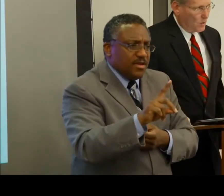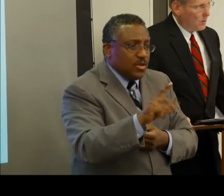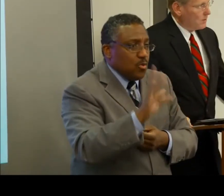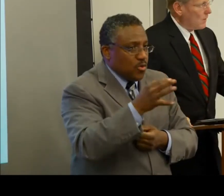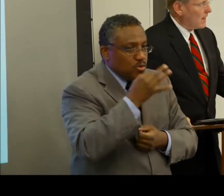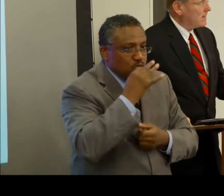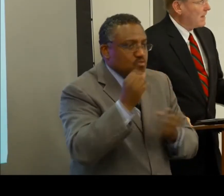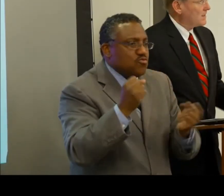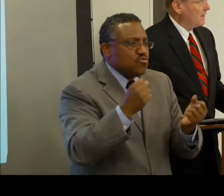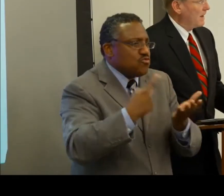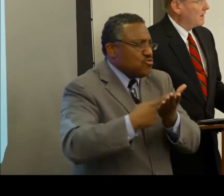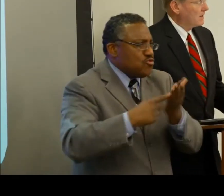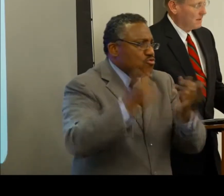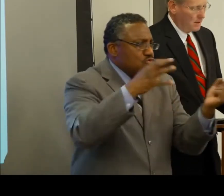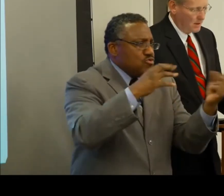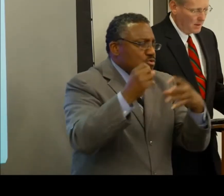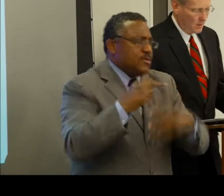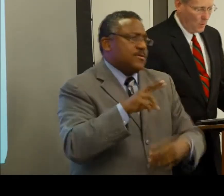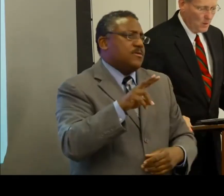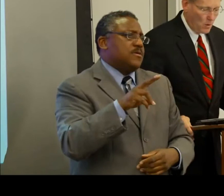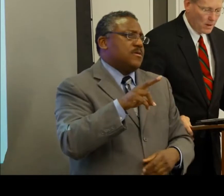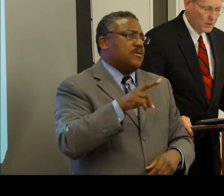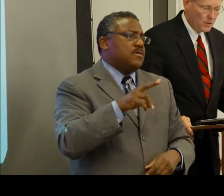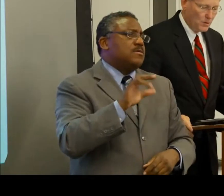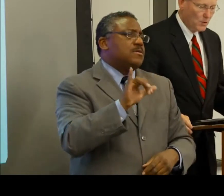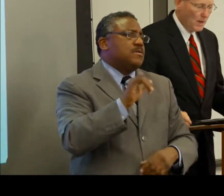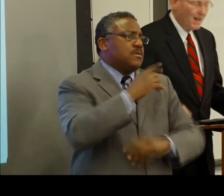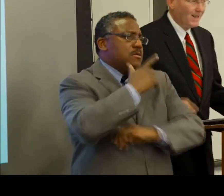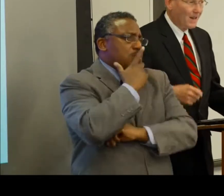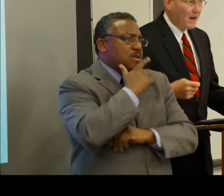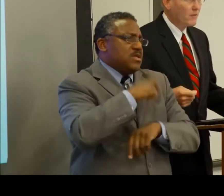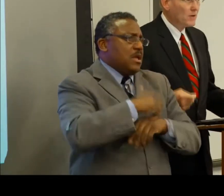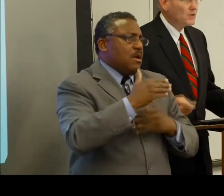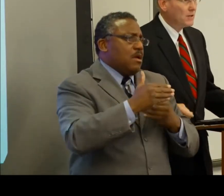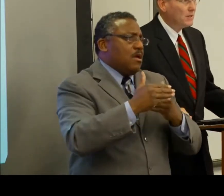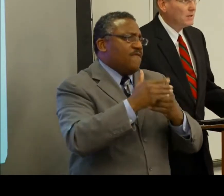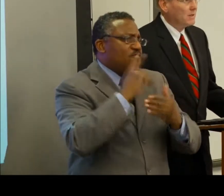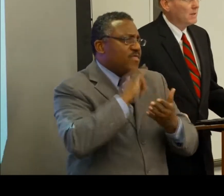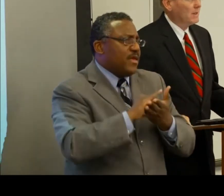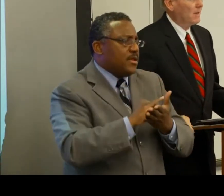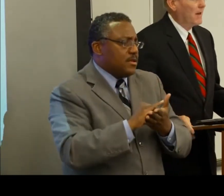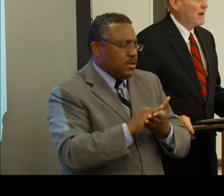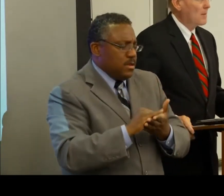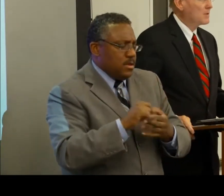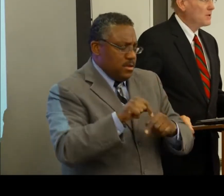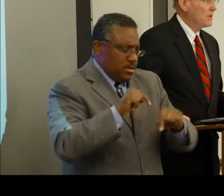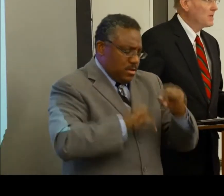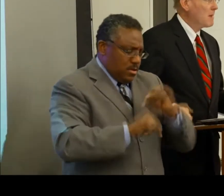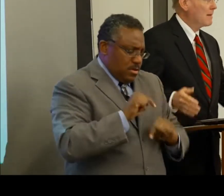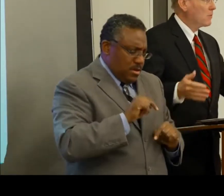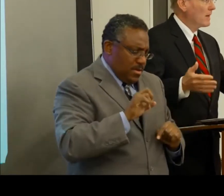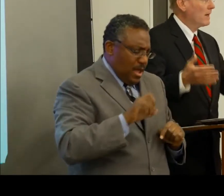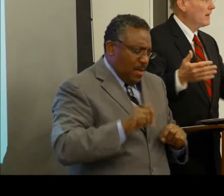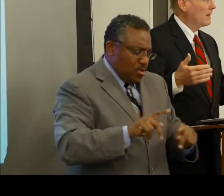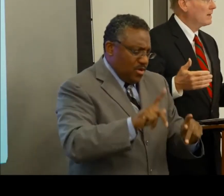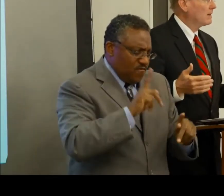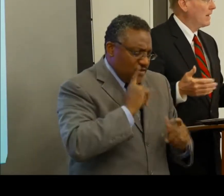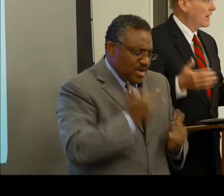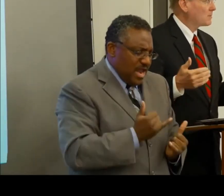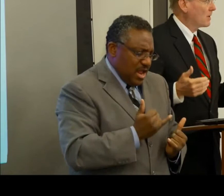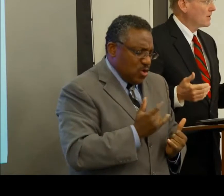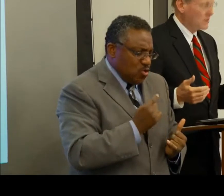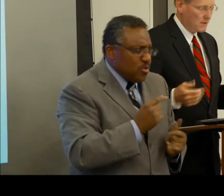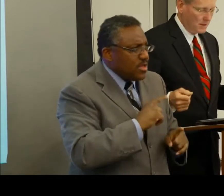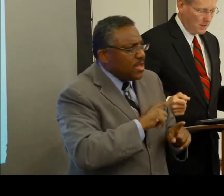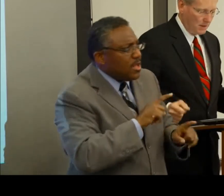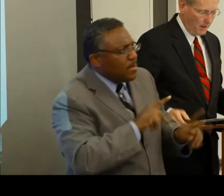So, recognizing that, we wanted to leverage that opportunity by bringing in